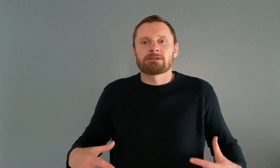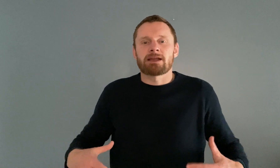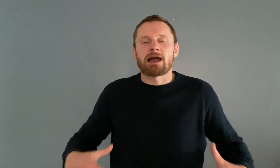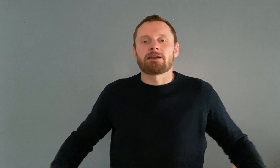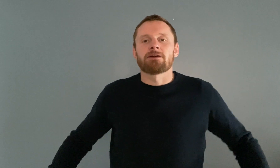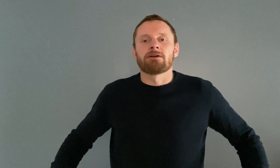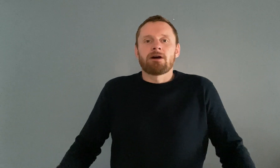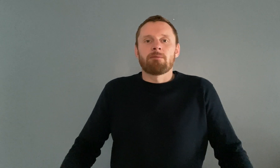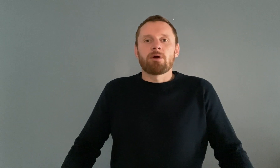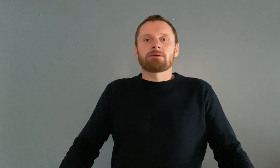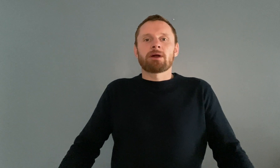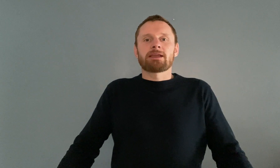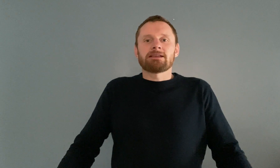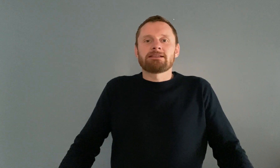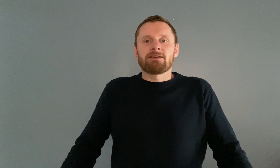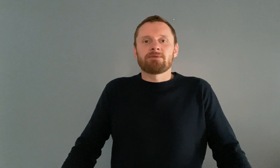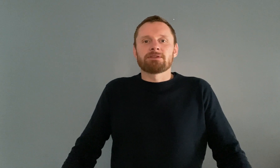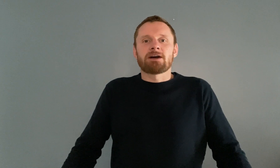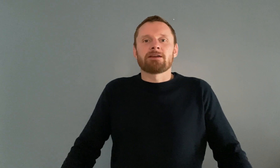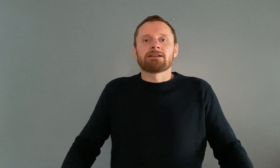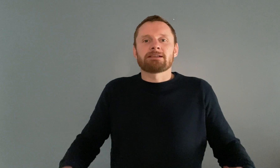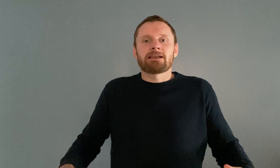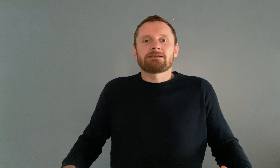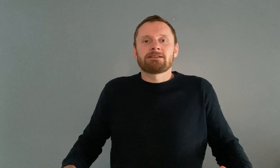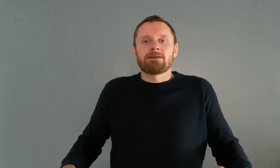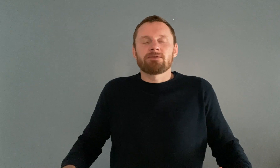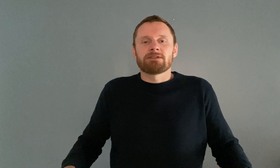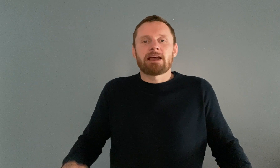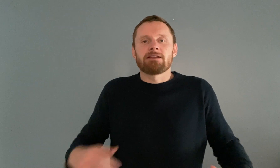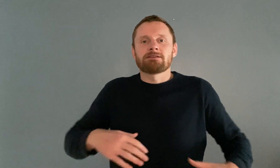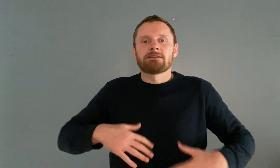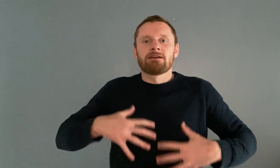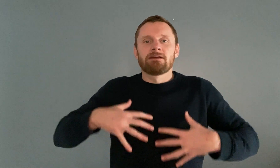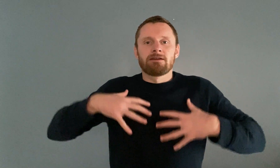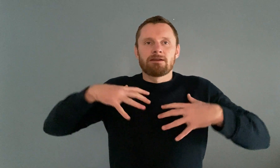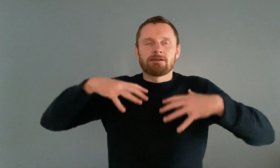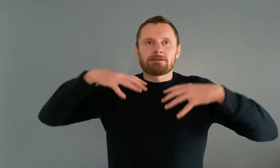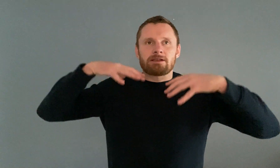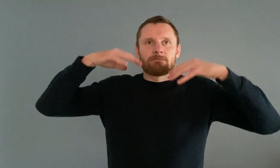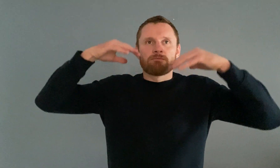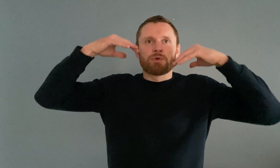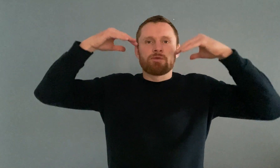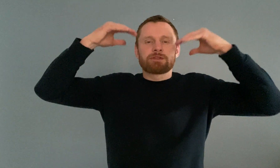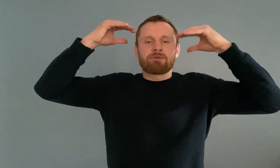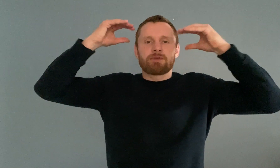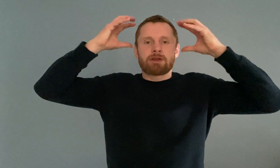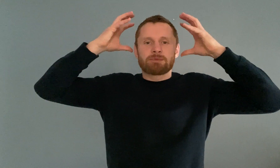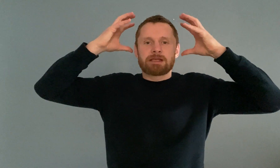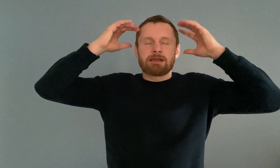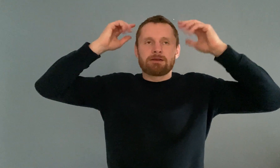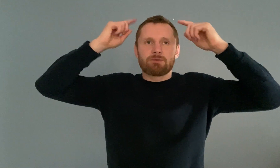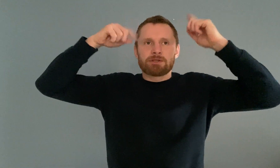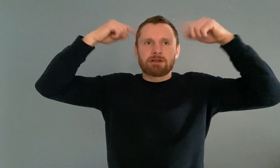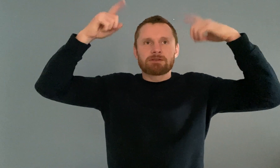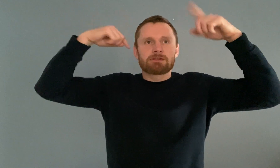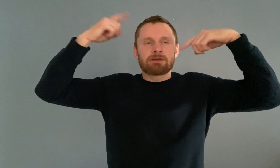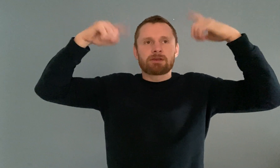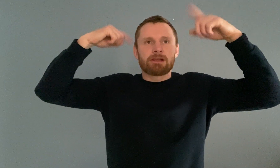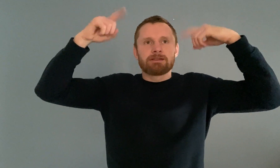like anger our body might get stiff and tight and as it gets stiff and tense it's like it moves everything up to here and we start just circulating